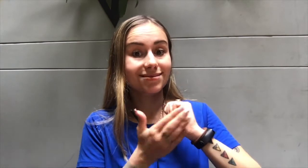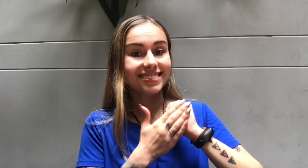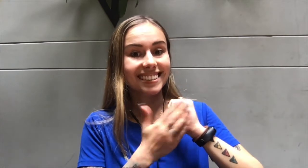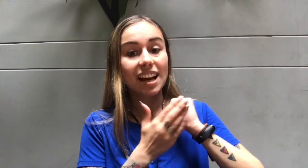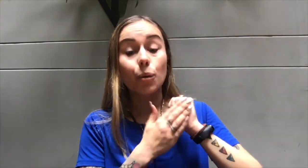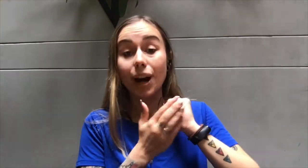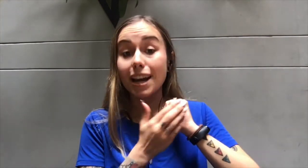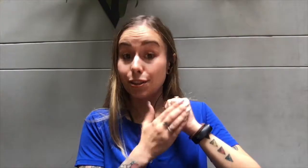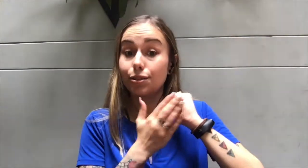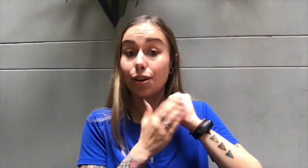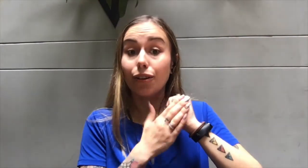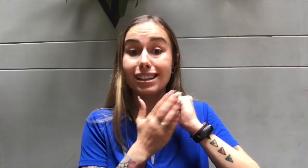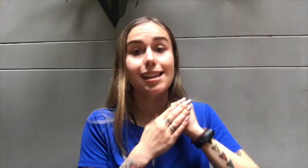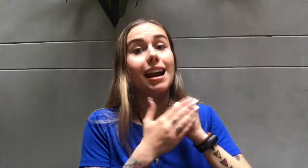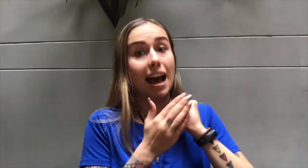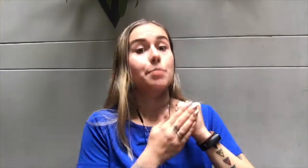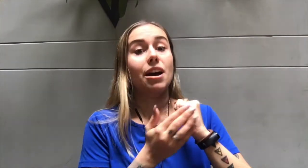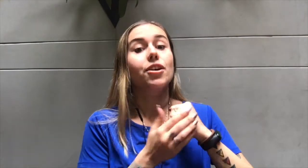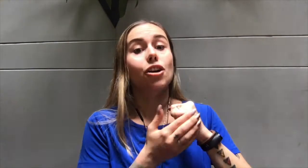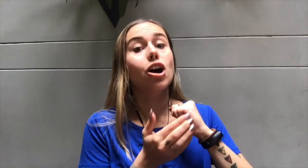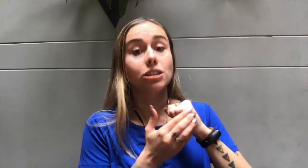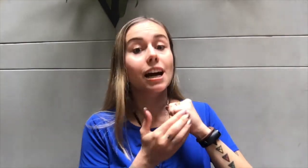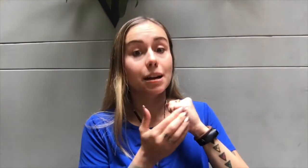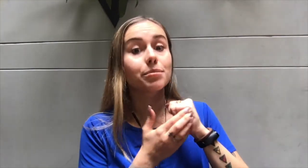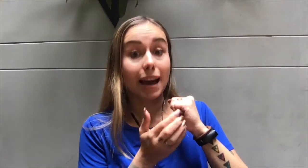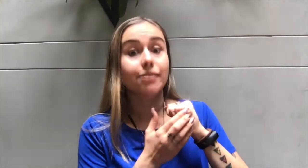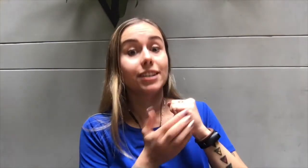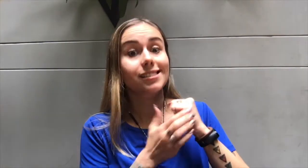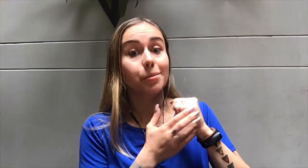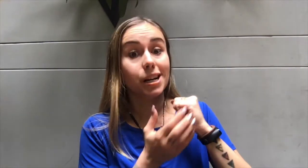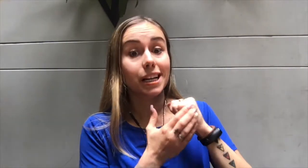What I do know is that I'm having a hard time manifesting money.